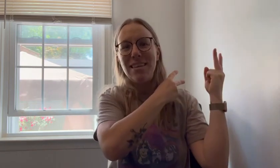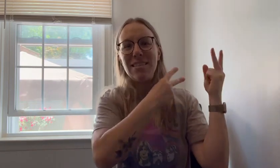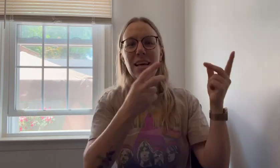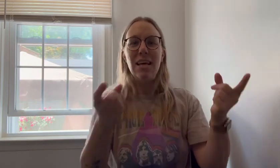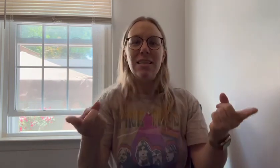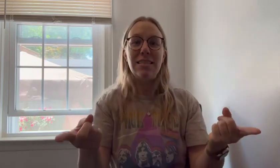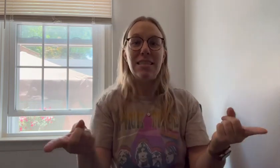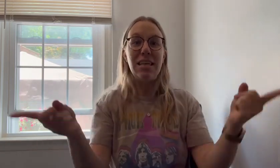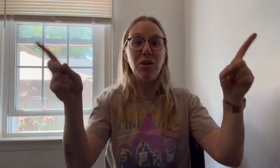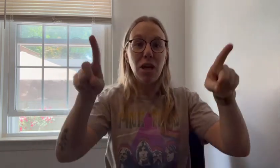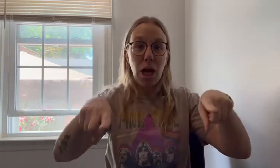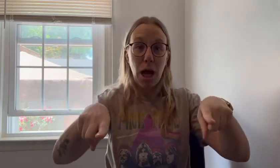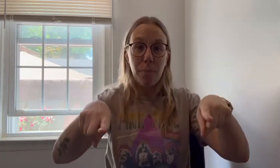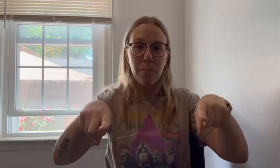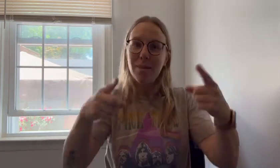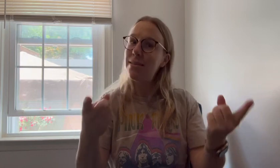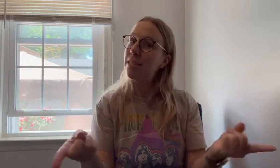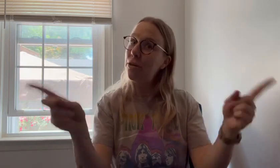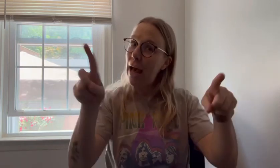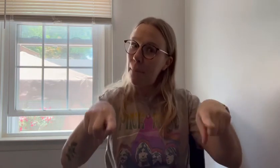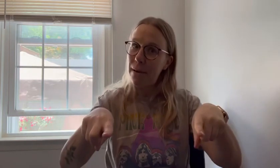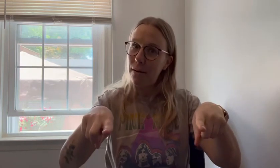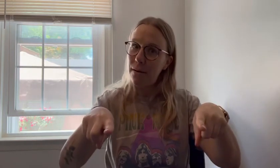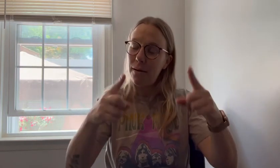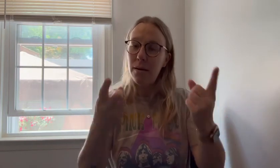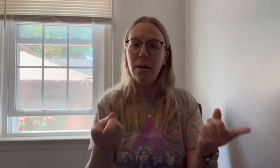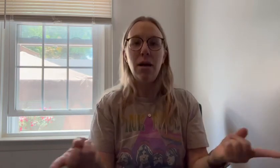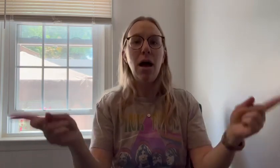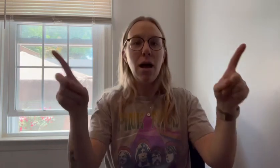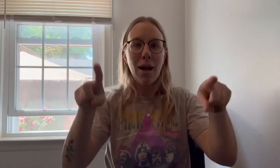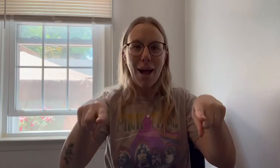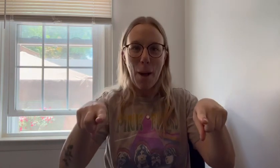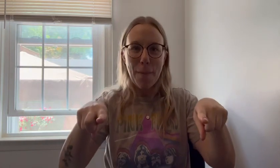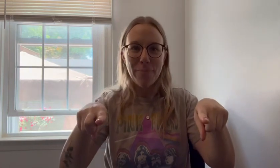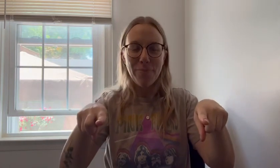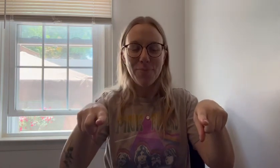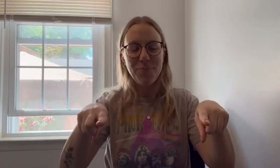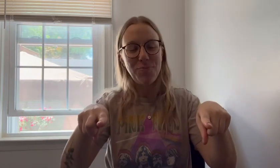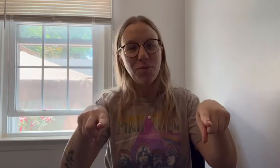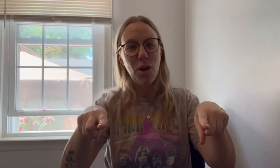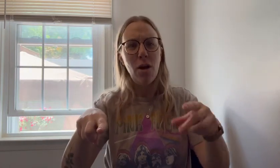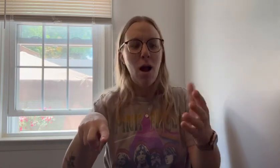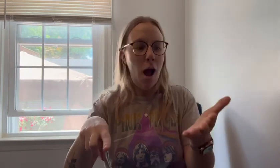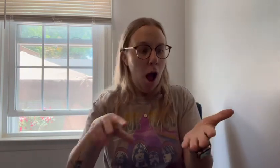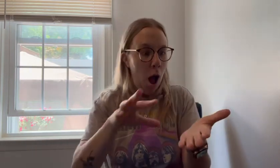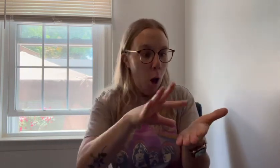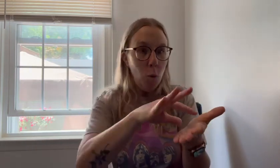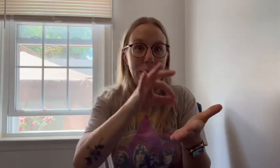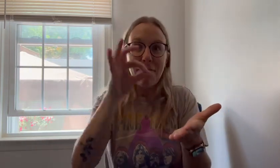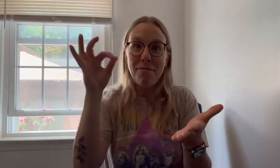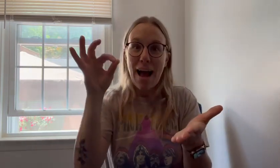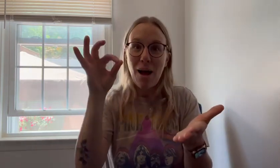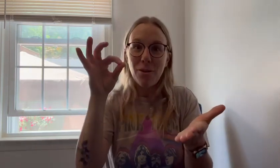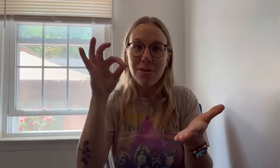still to come, still to happen, come. We found,